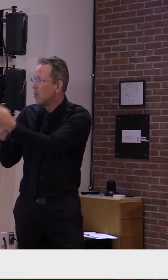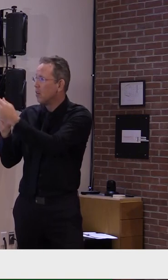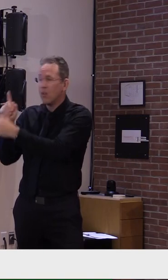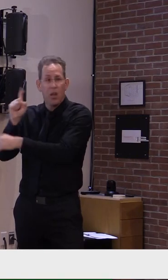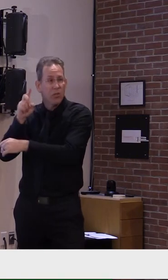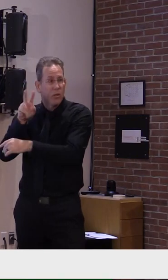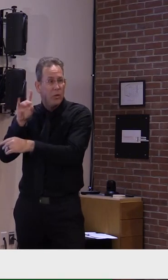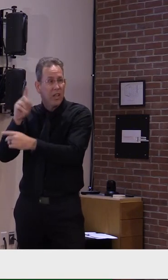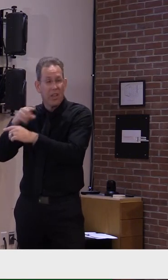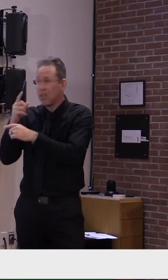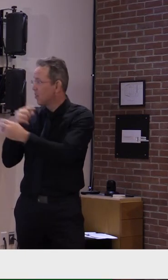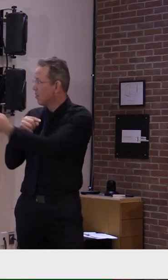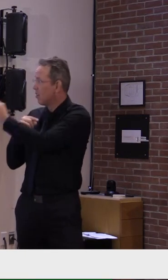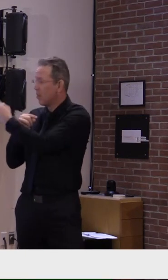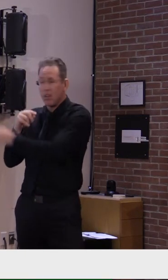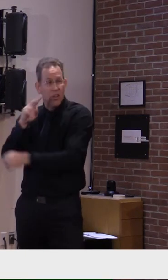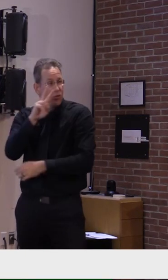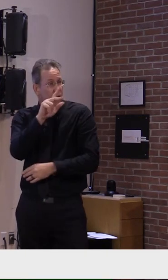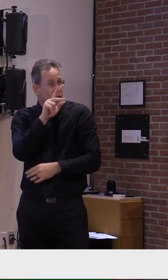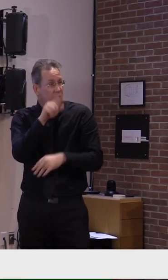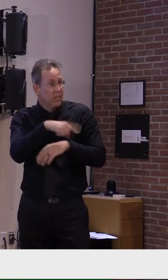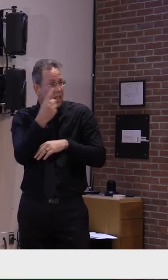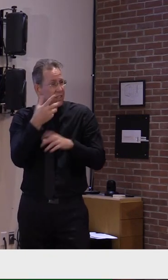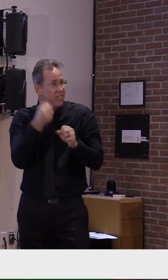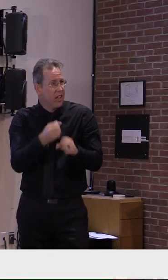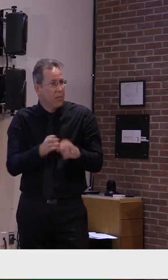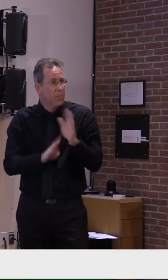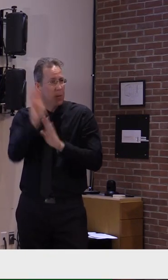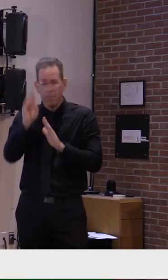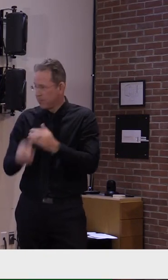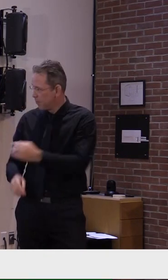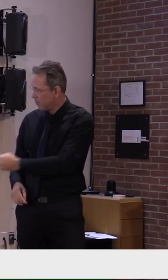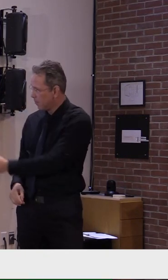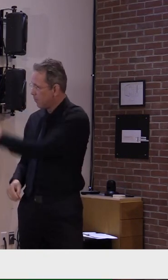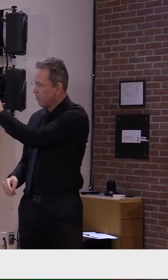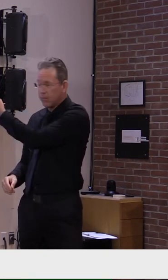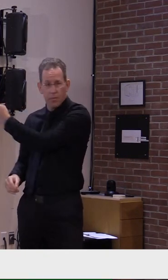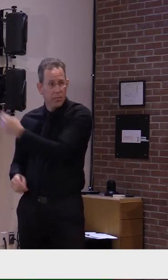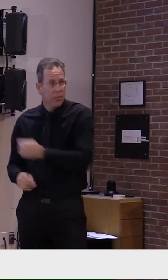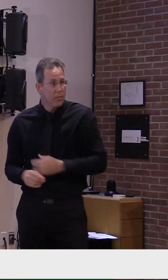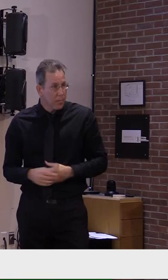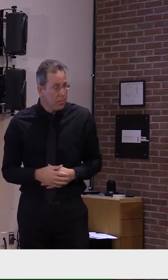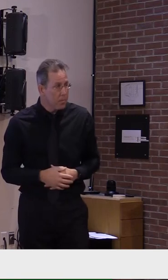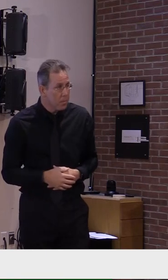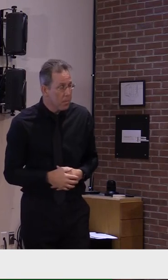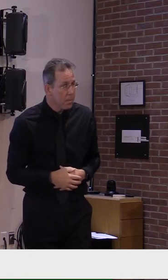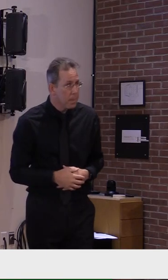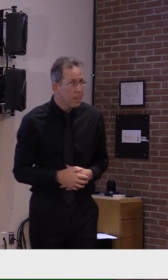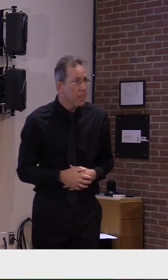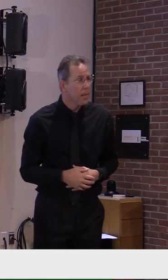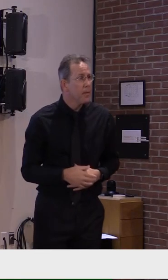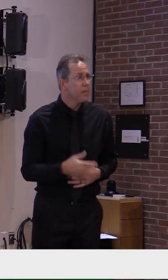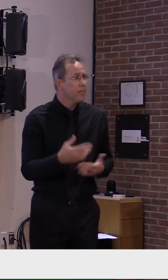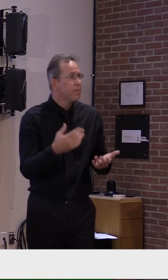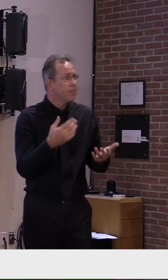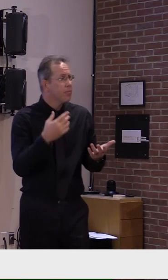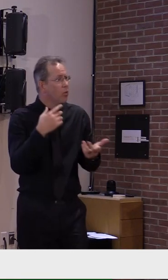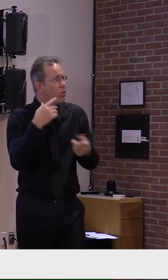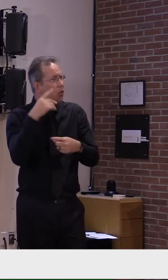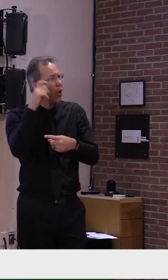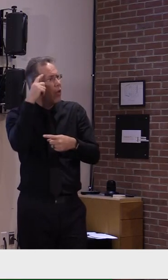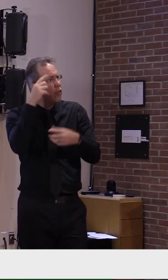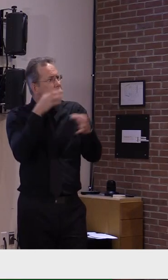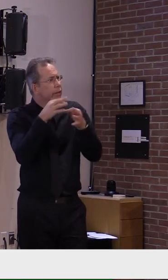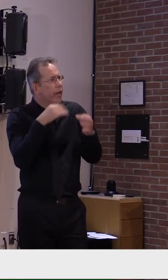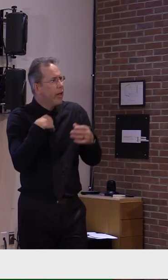cases. You can clearly see why the governor's mitigation measures were a necessary step last Friday. Looking at